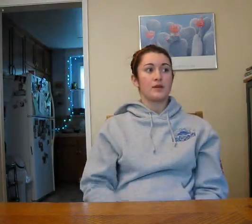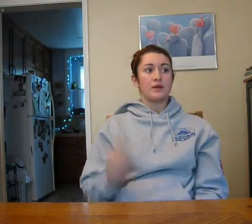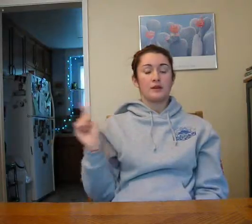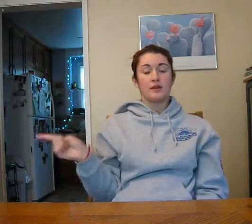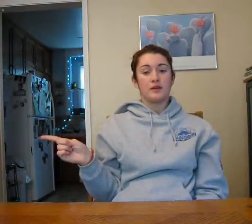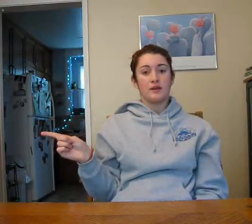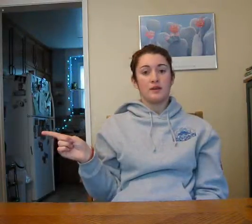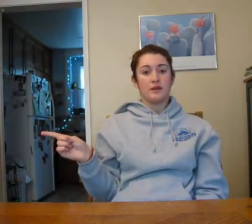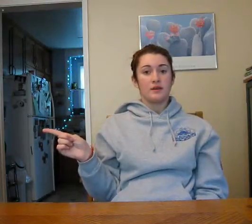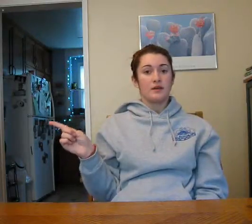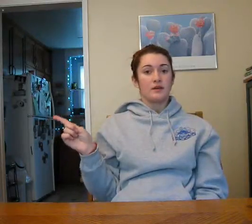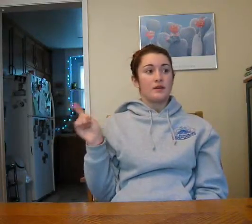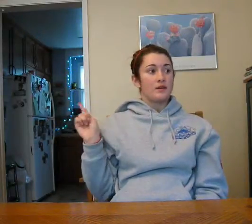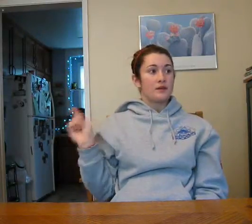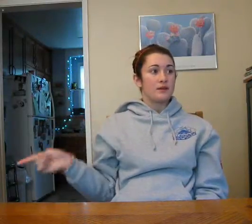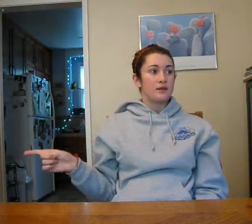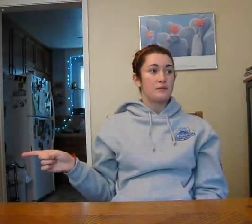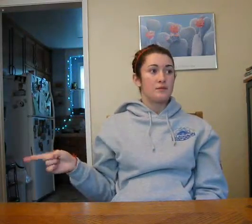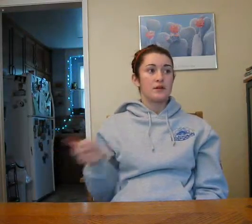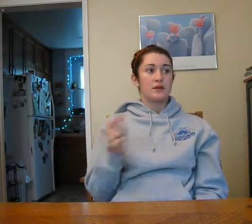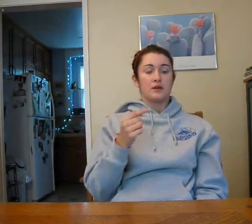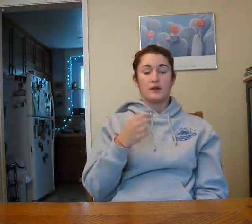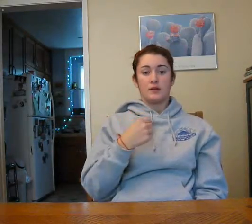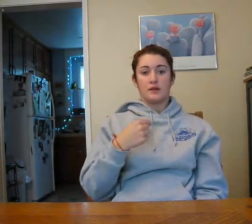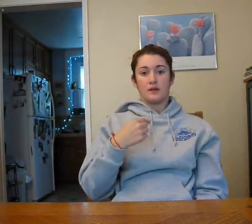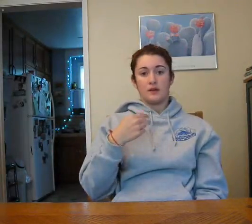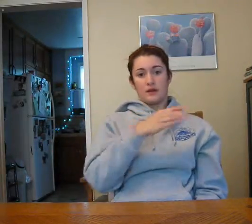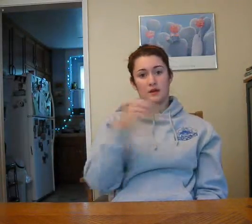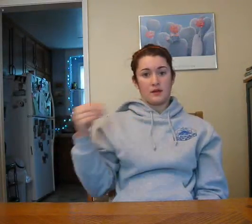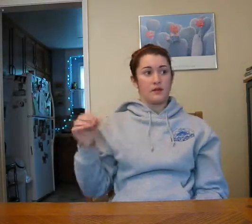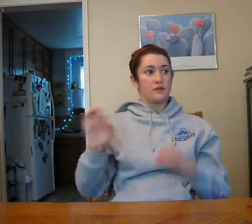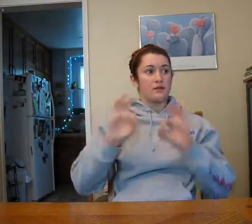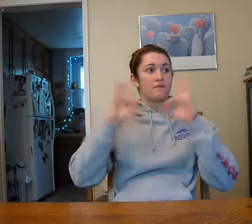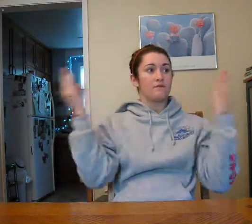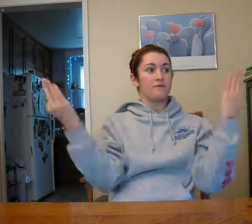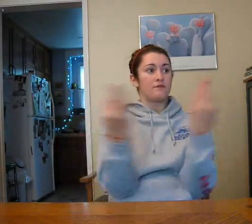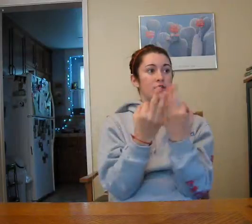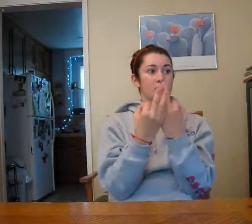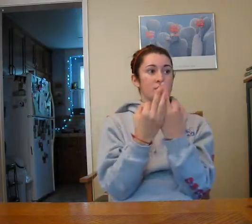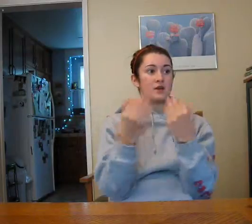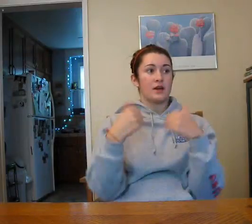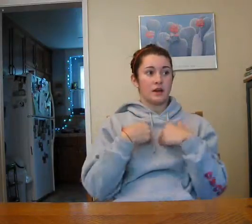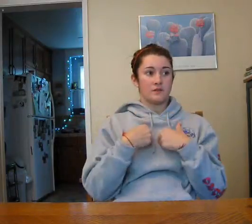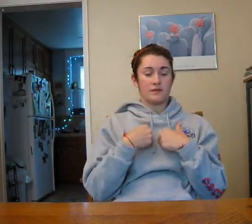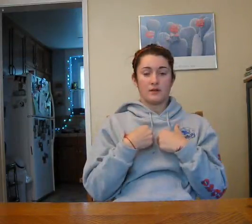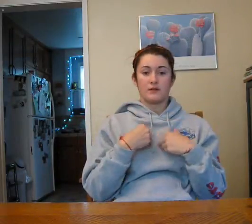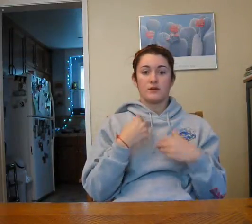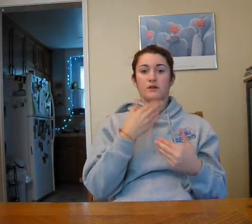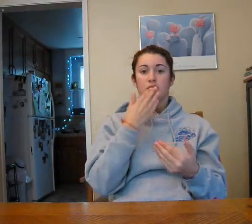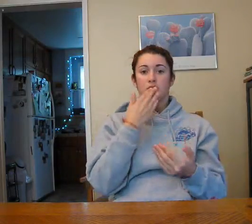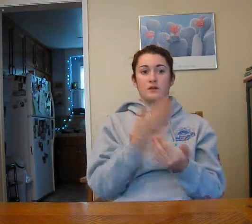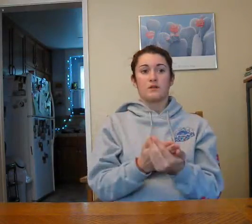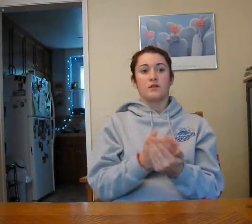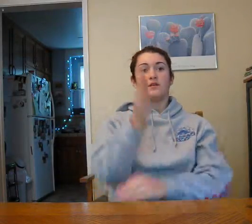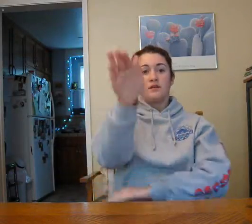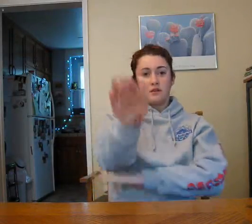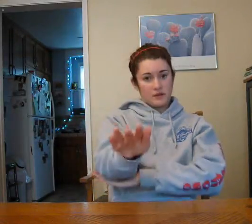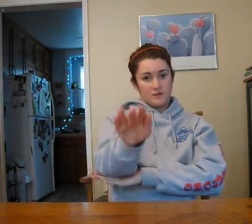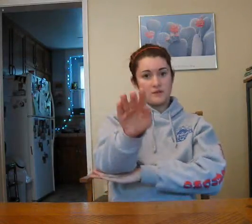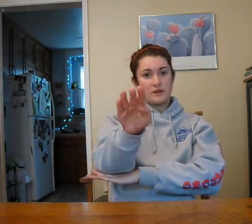He, him, and family have good evening.